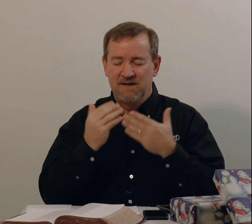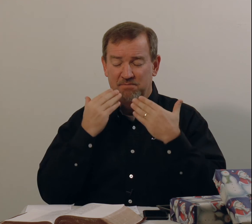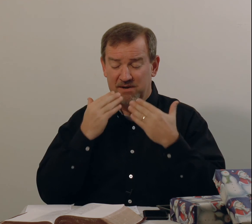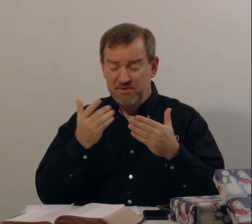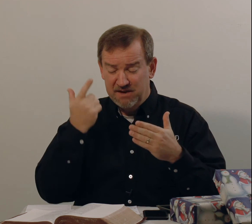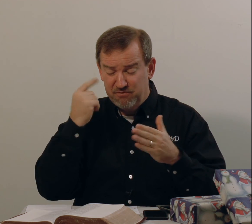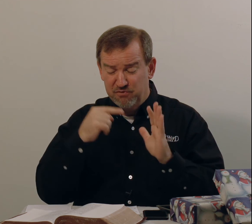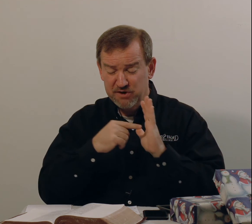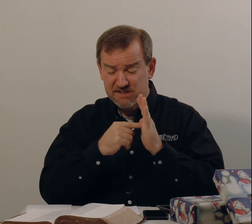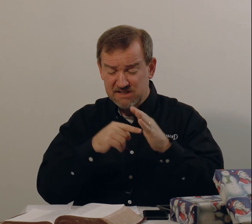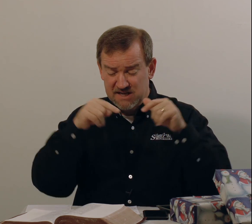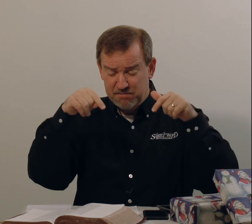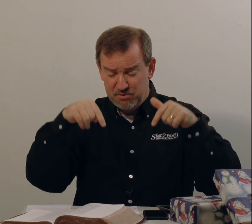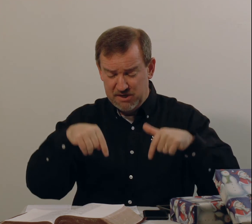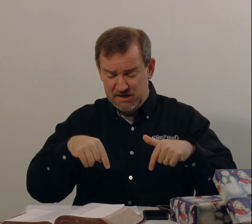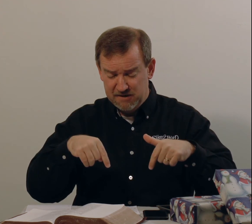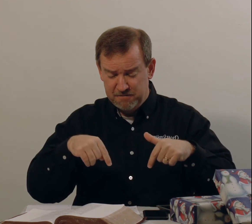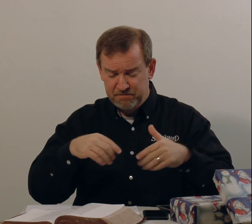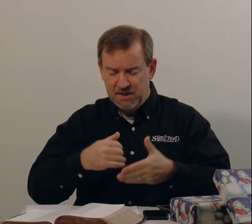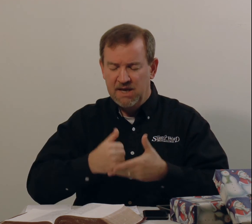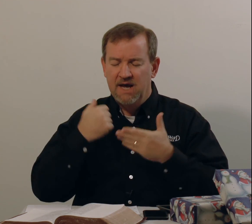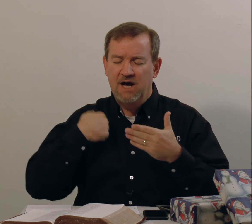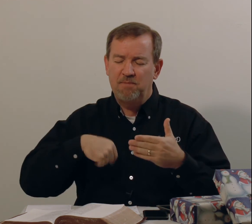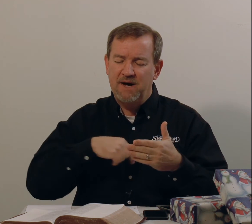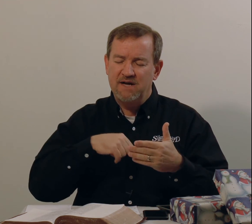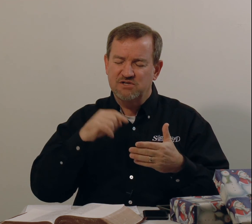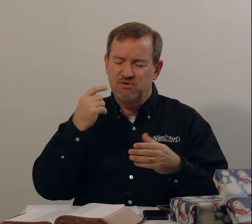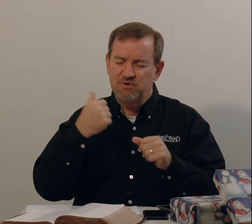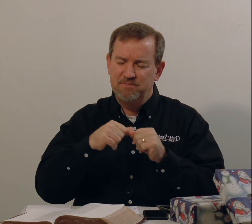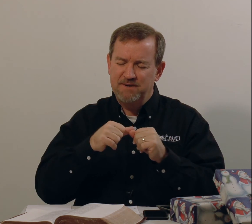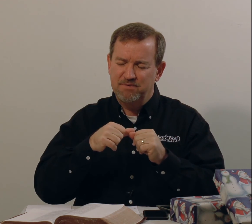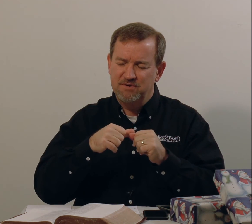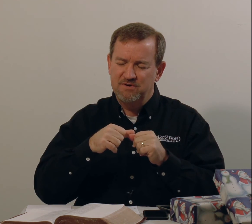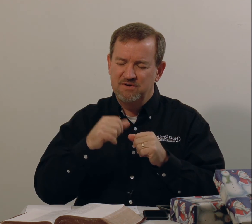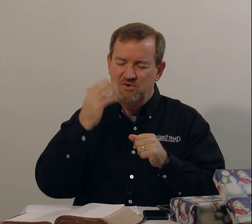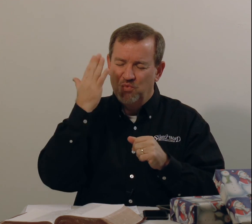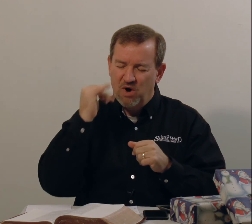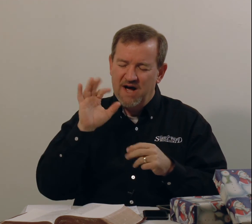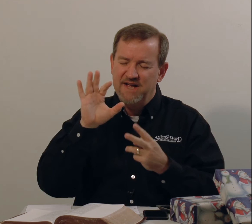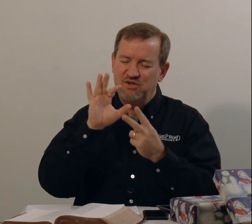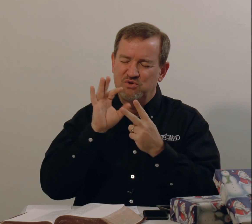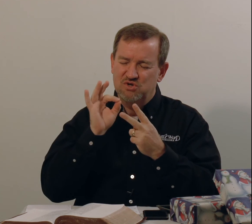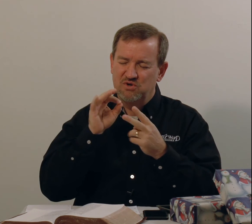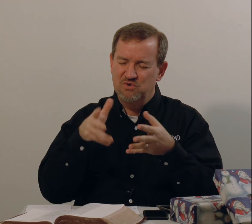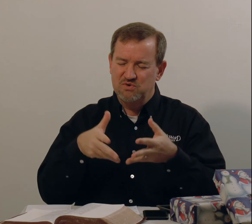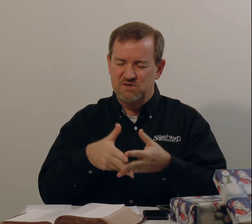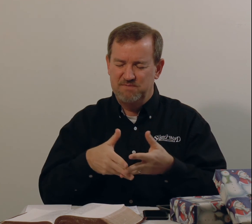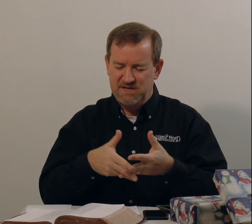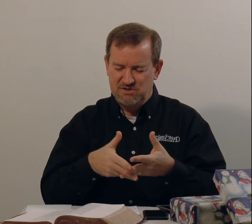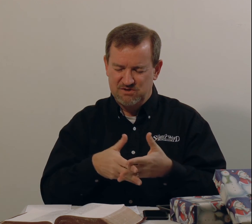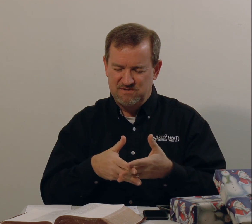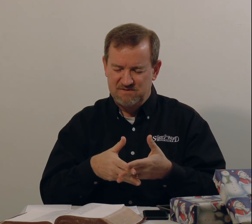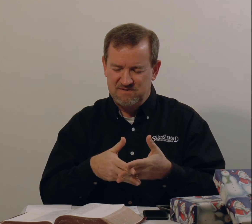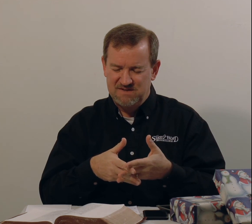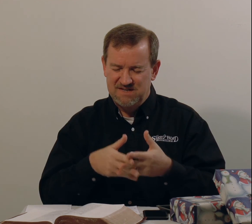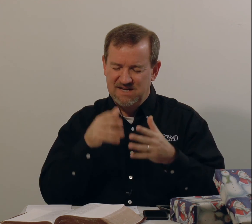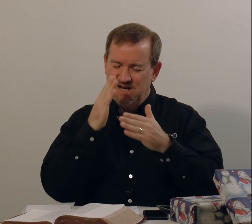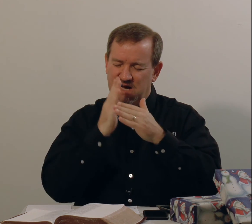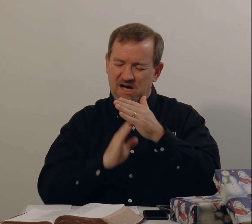But I'm thankful for His example here. Help us to remember why you chose the manger. A